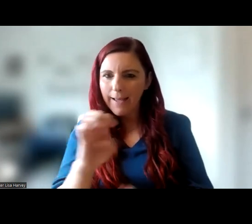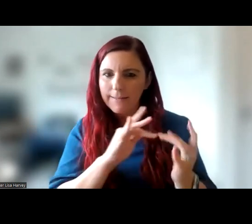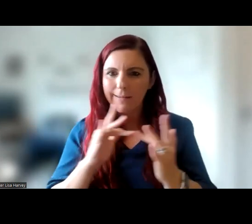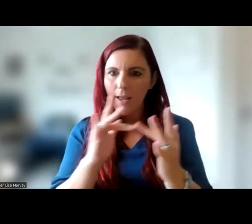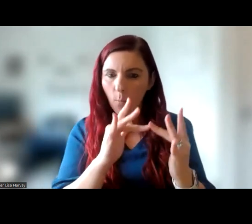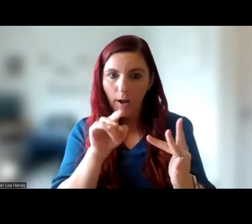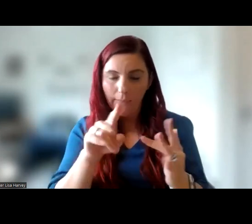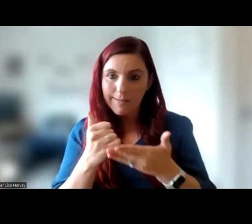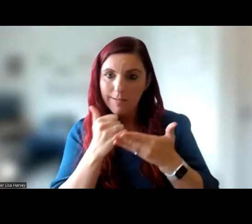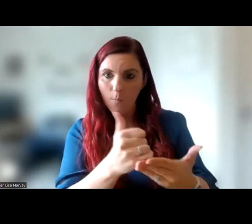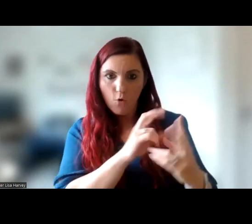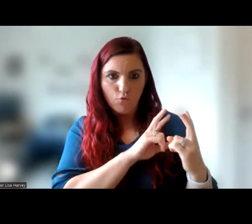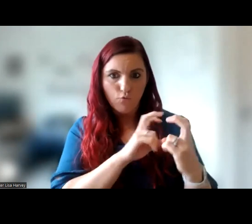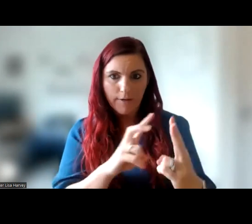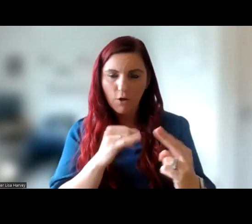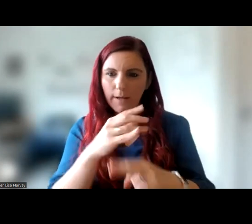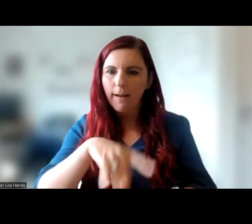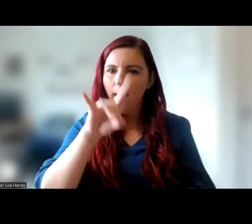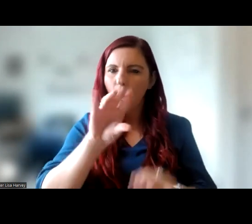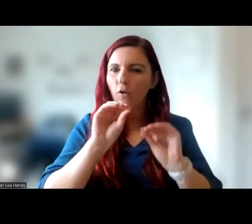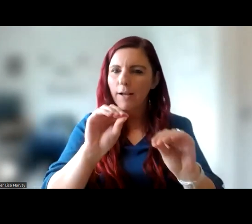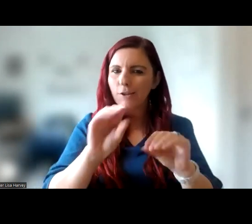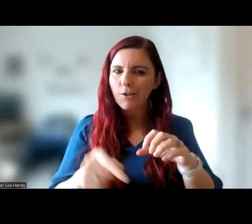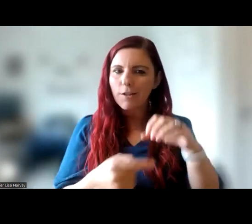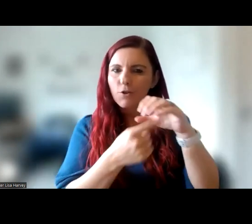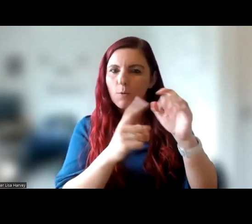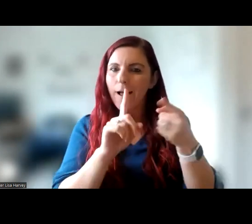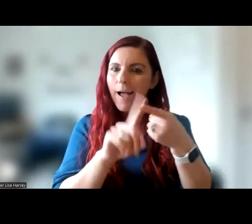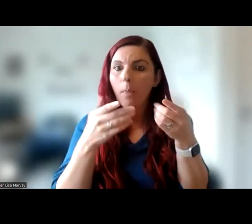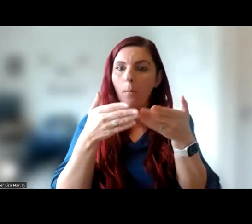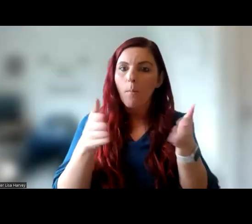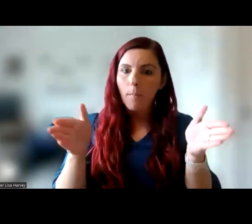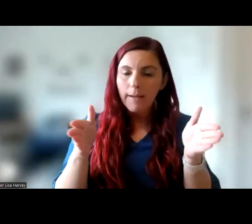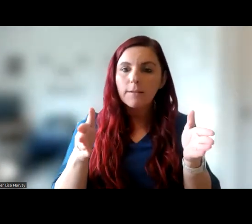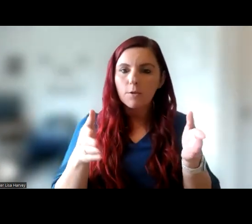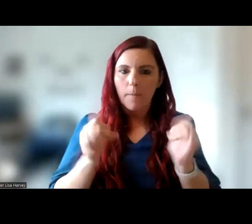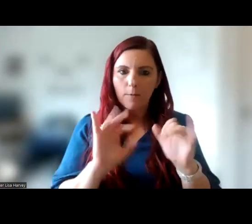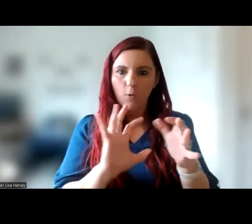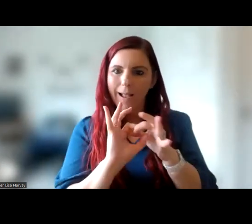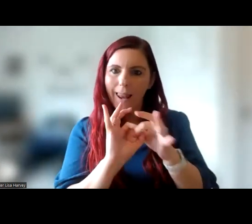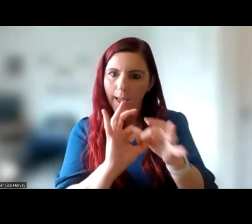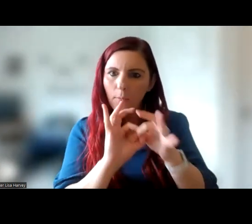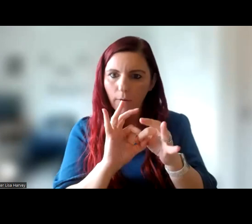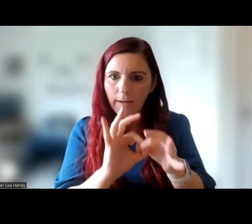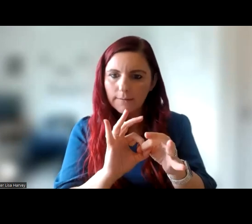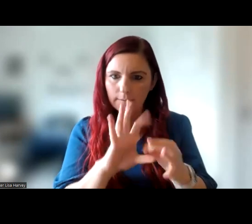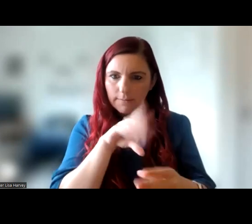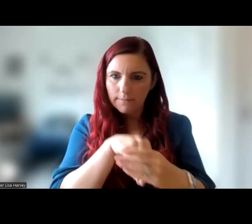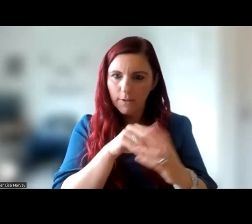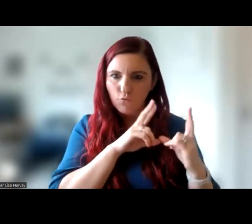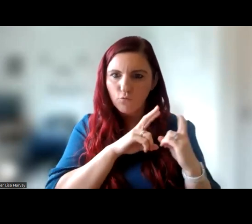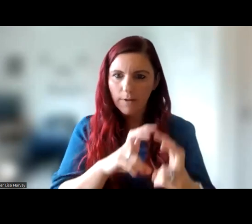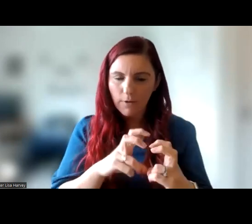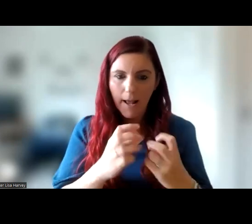supports researchers in higher education institutions and the public to collaborate in research and many funders